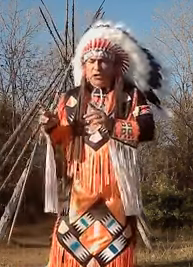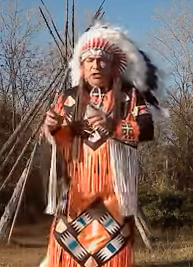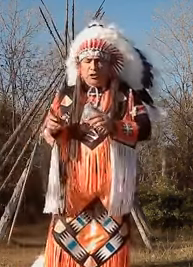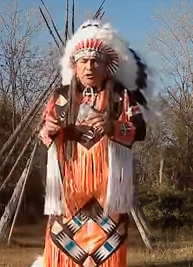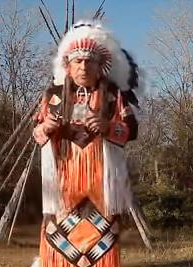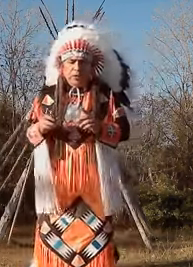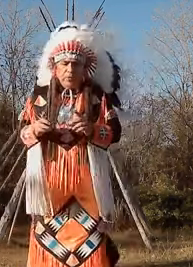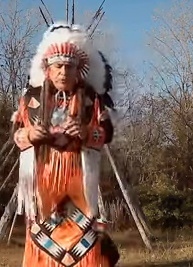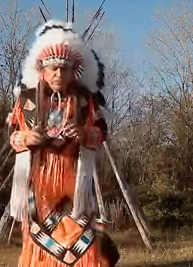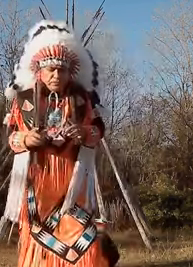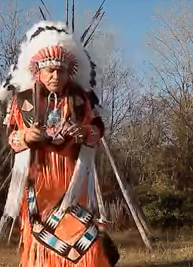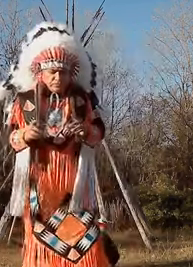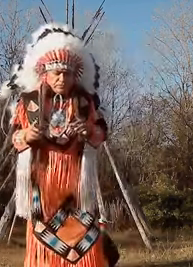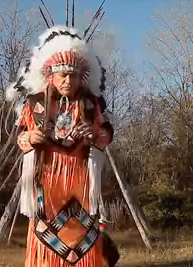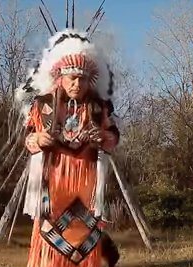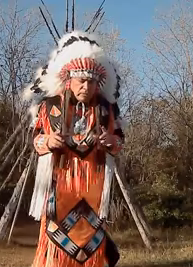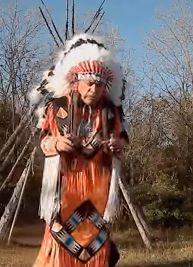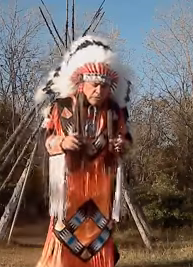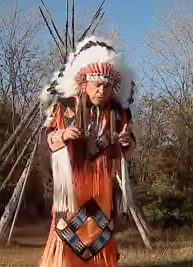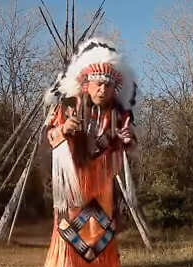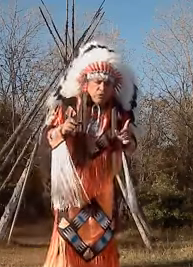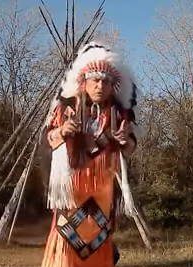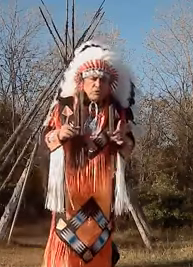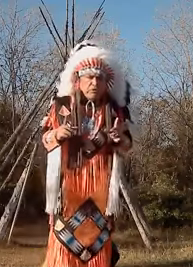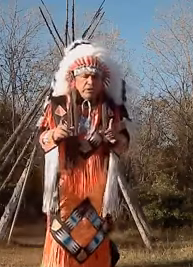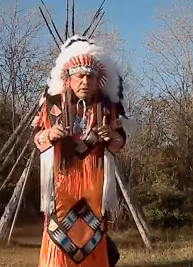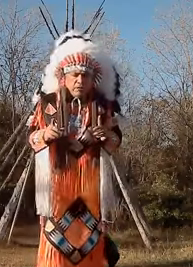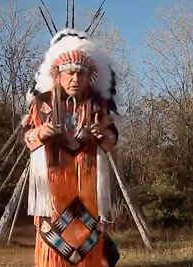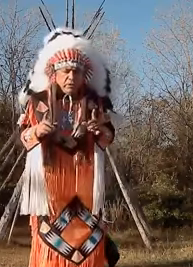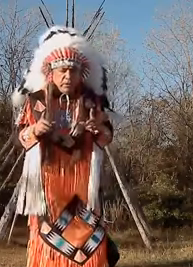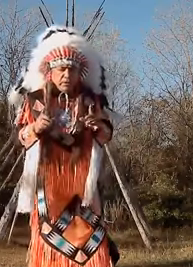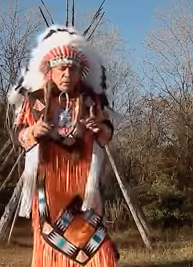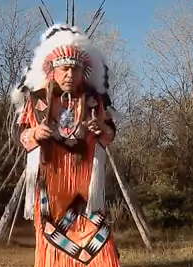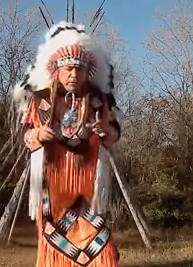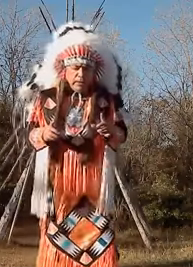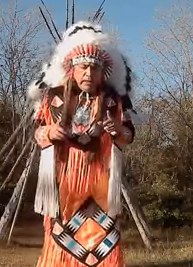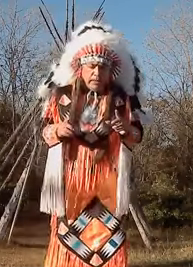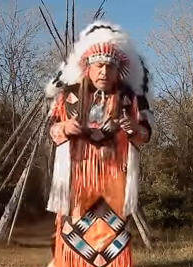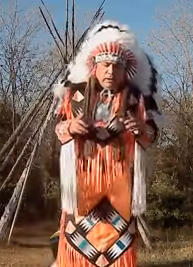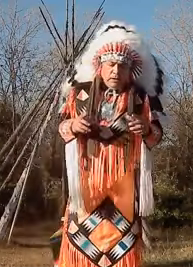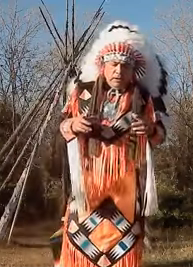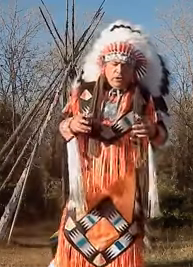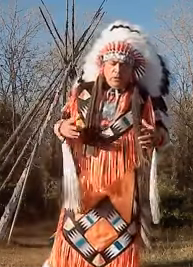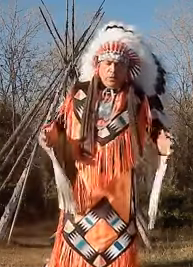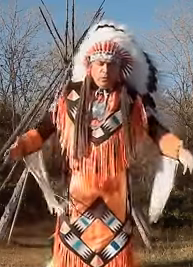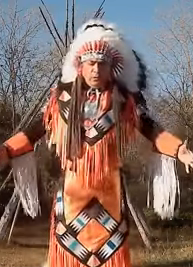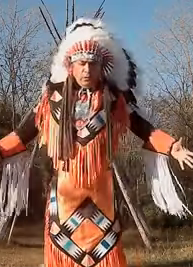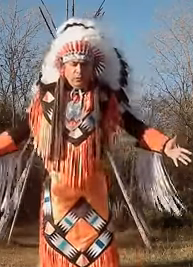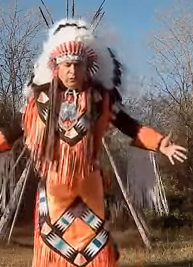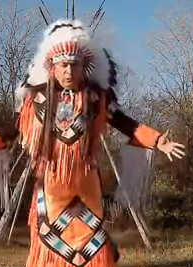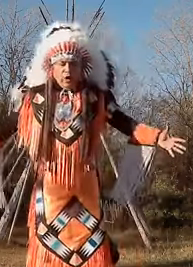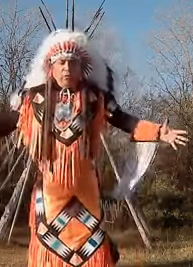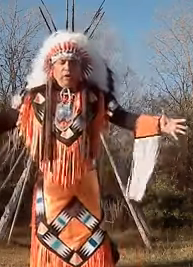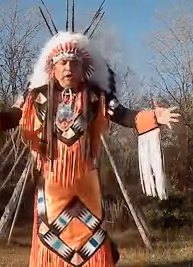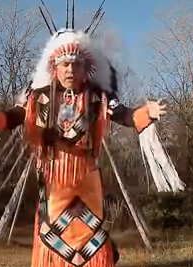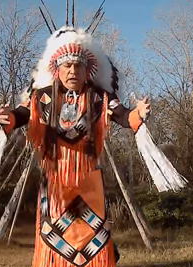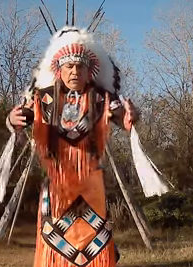indigenous people. And so culture is very, very, very important. So all bottled up,